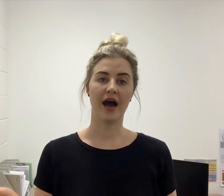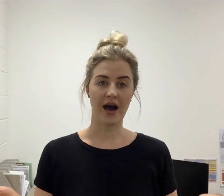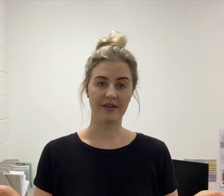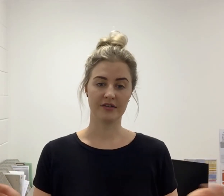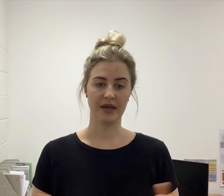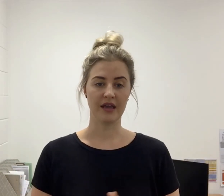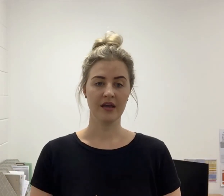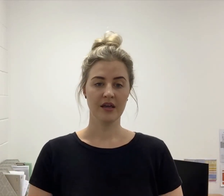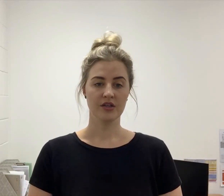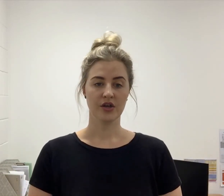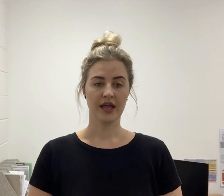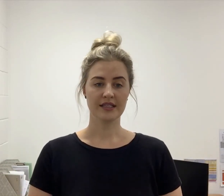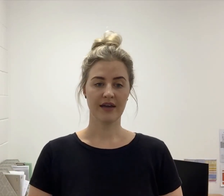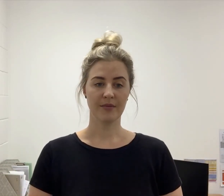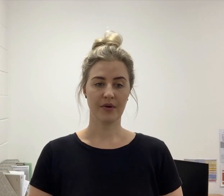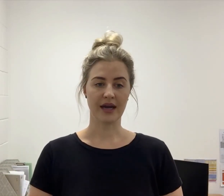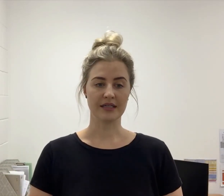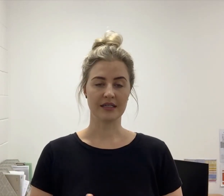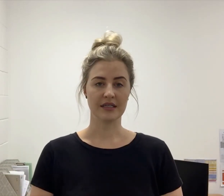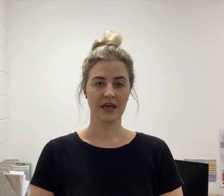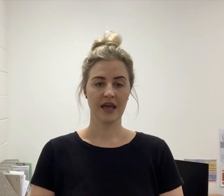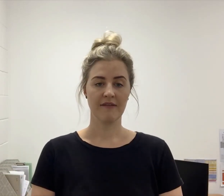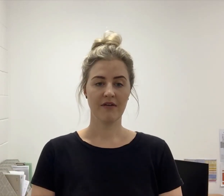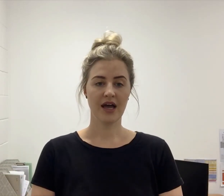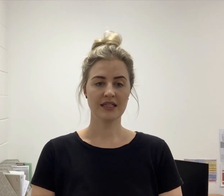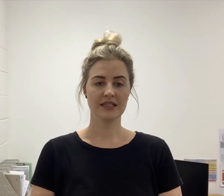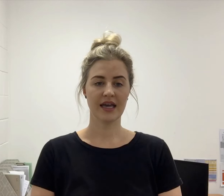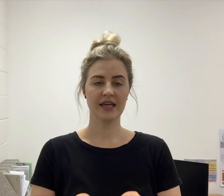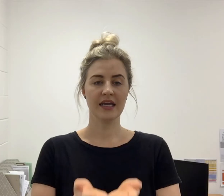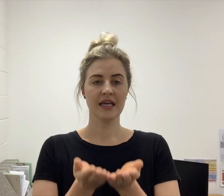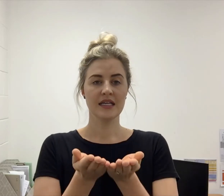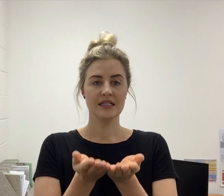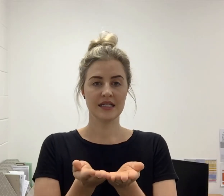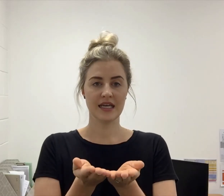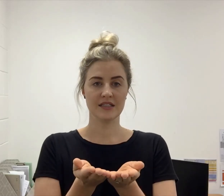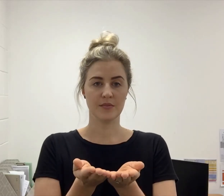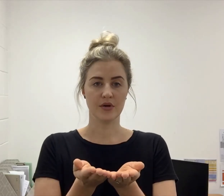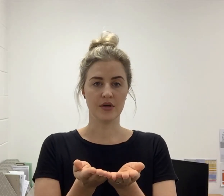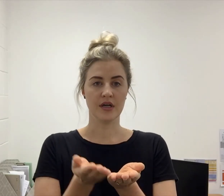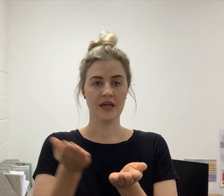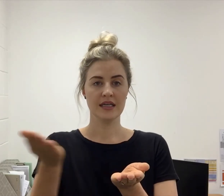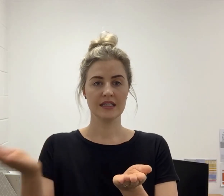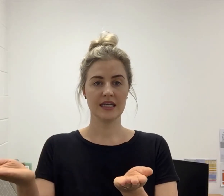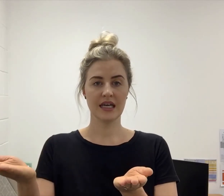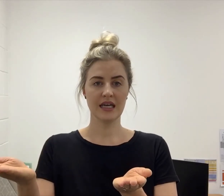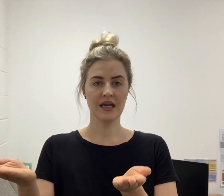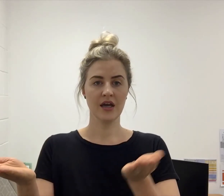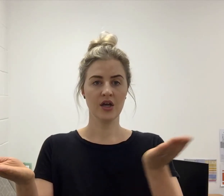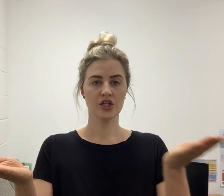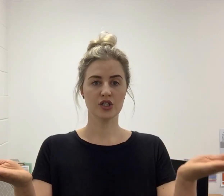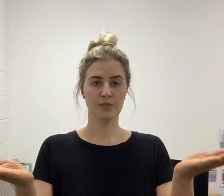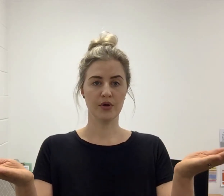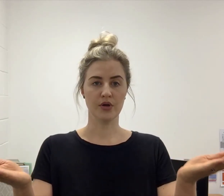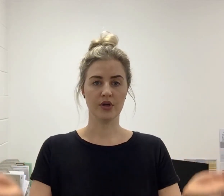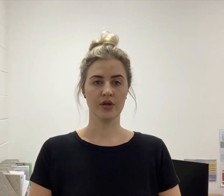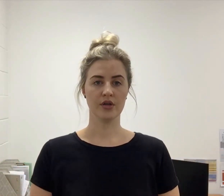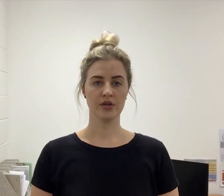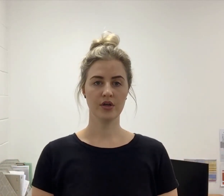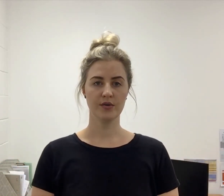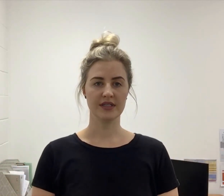after me. So let's have a practice. If I said teaspoon, tea spoon, you would